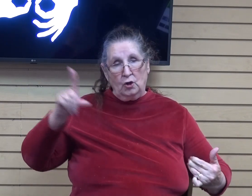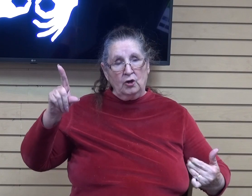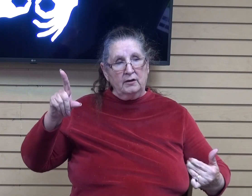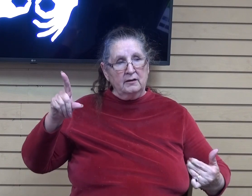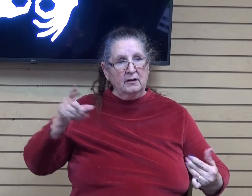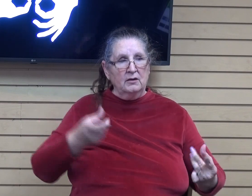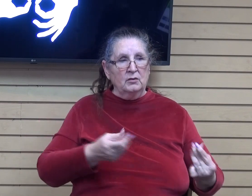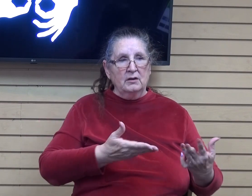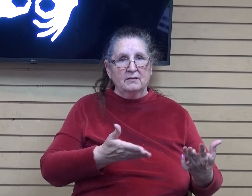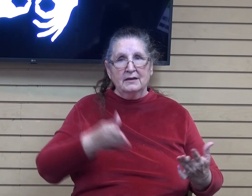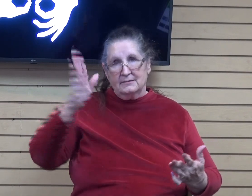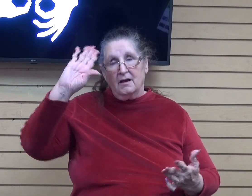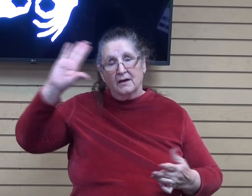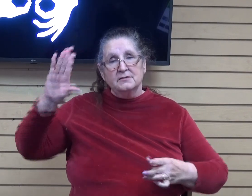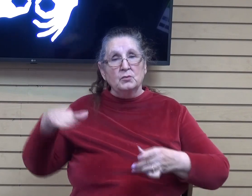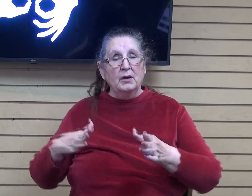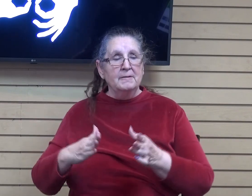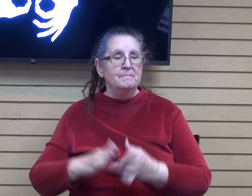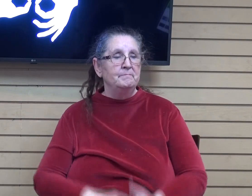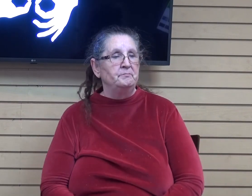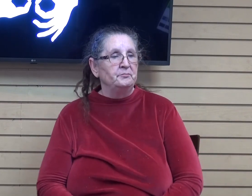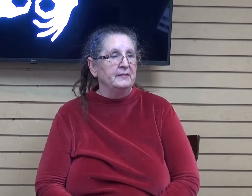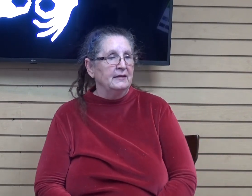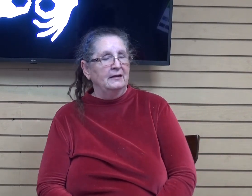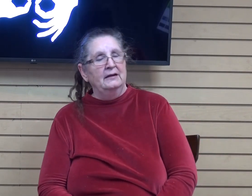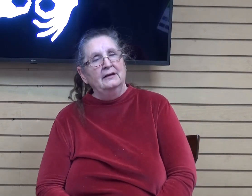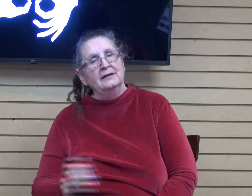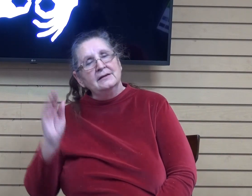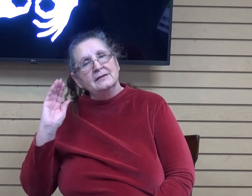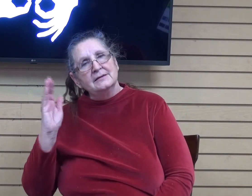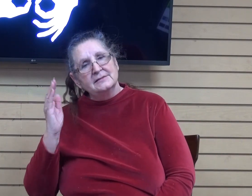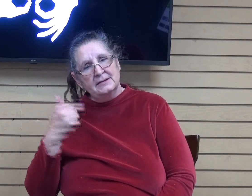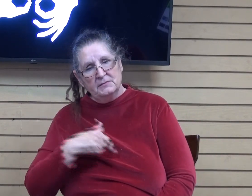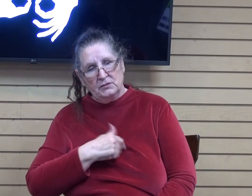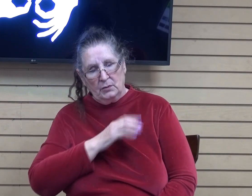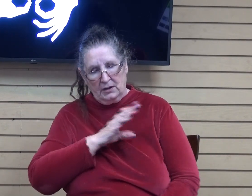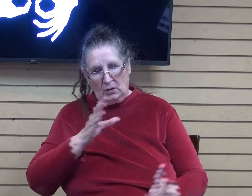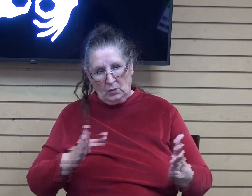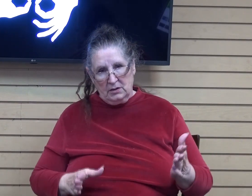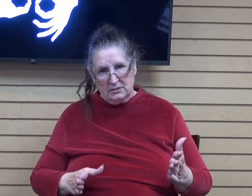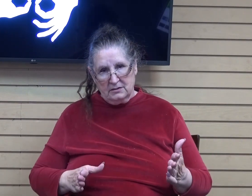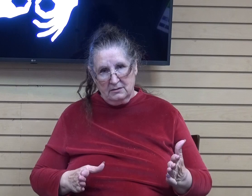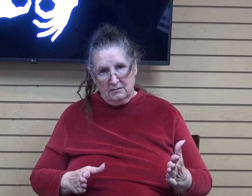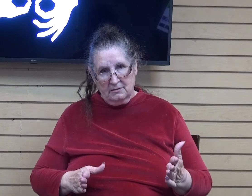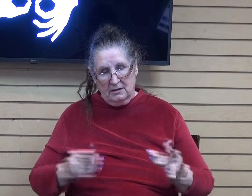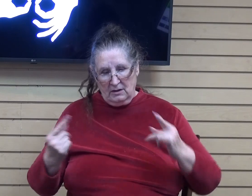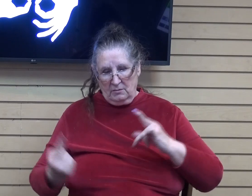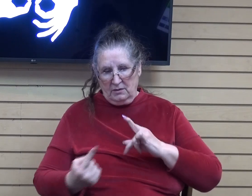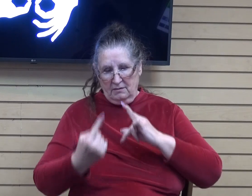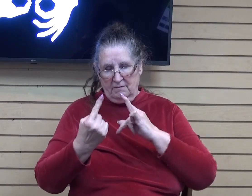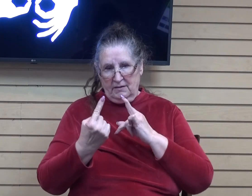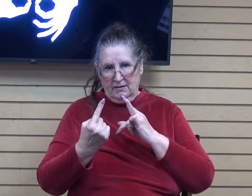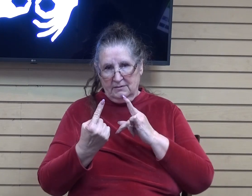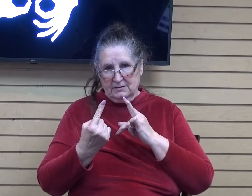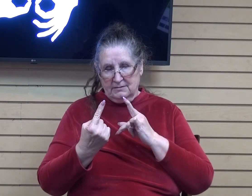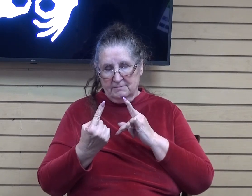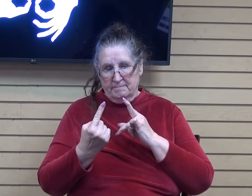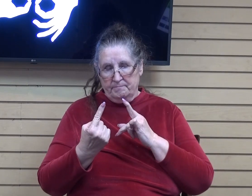things god's way it seems like we as christians are being faced to um with some